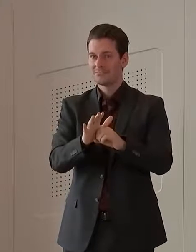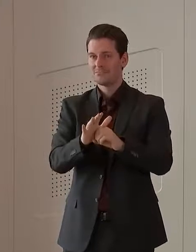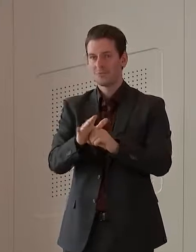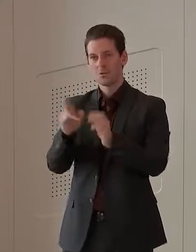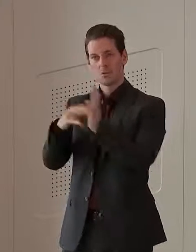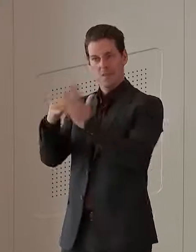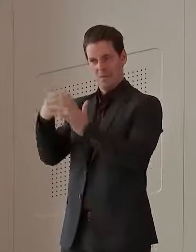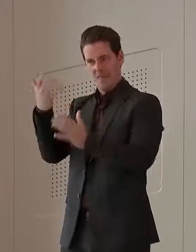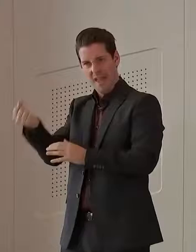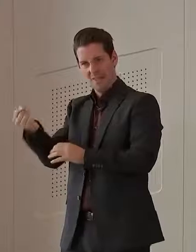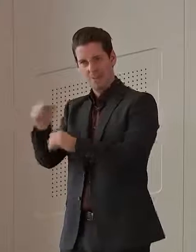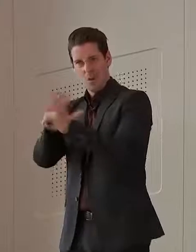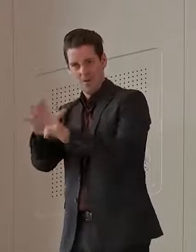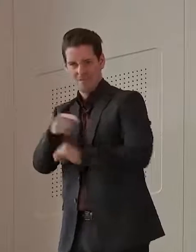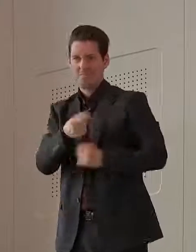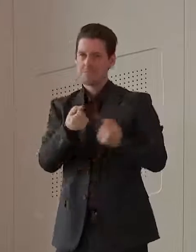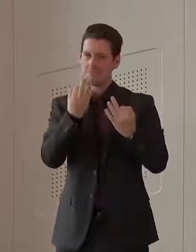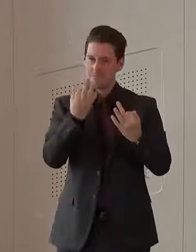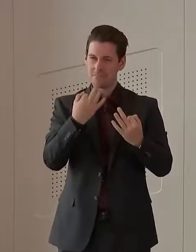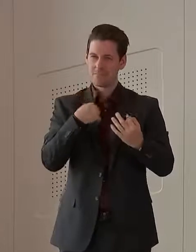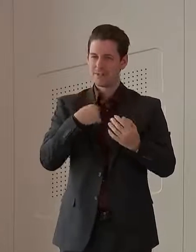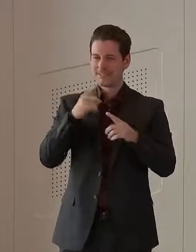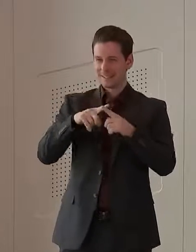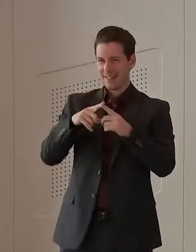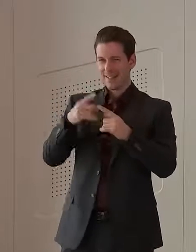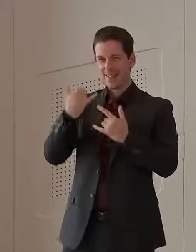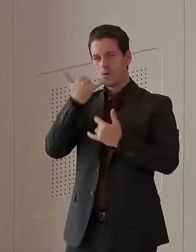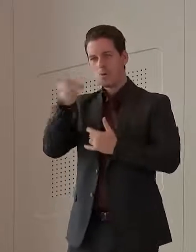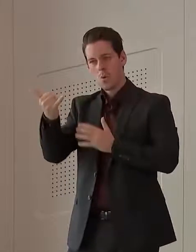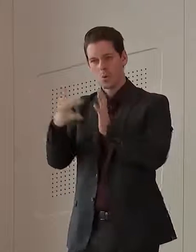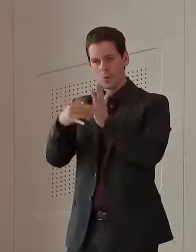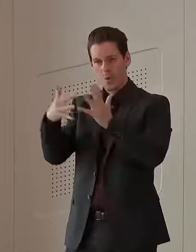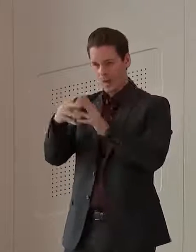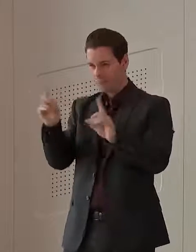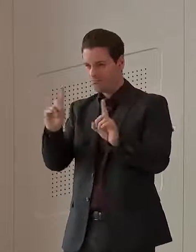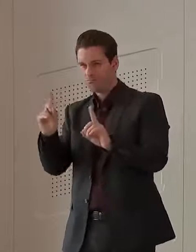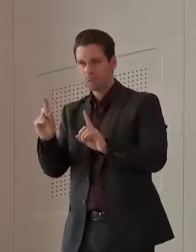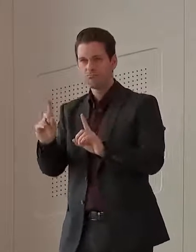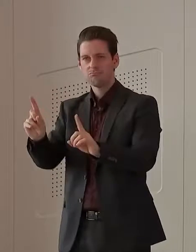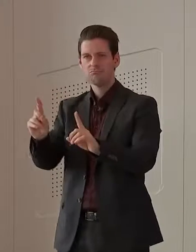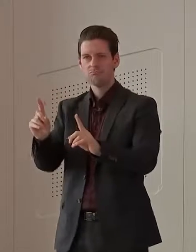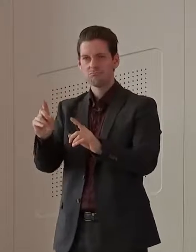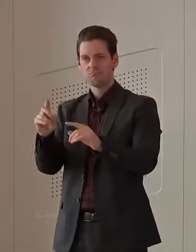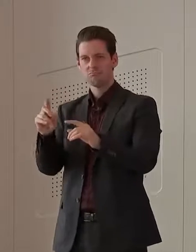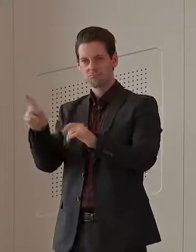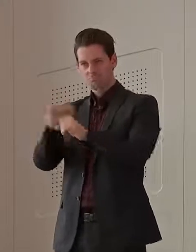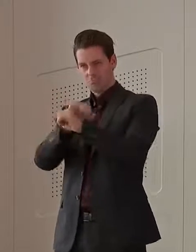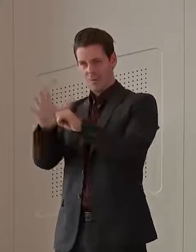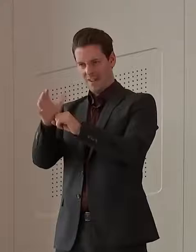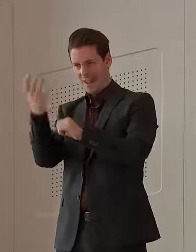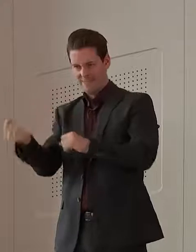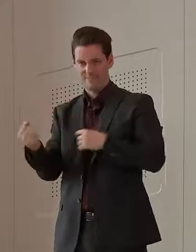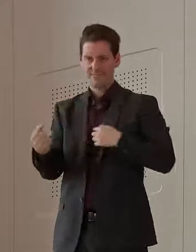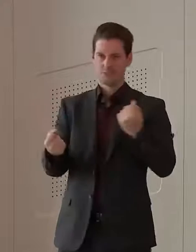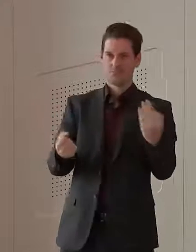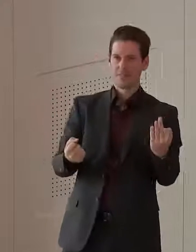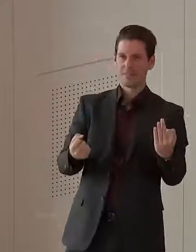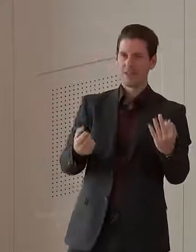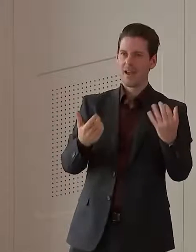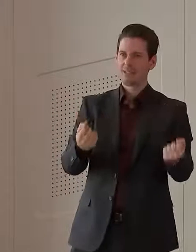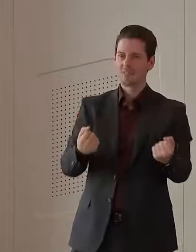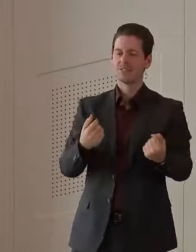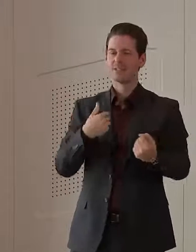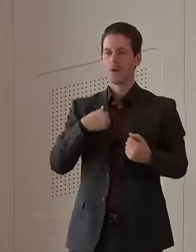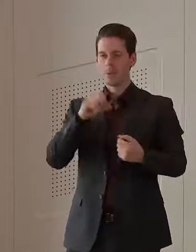working with New South Wales what it actually means about those two positive tests and working out what we need to do